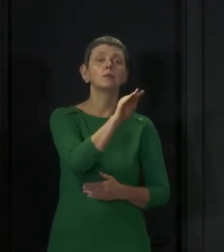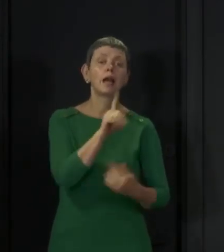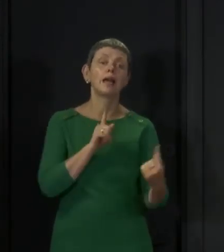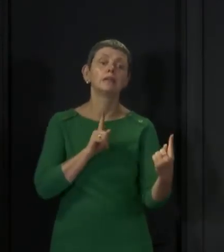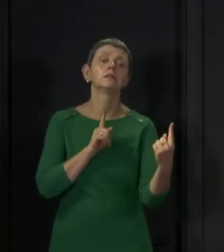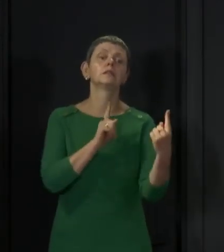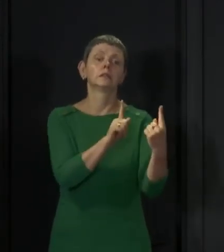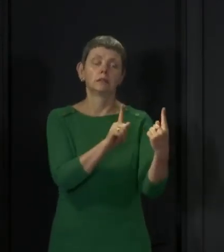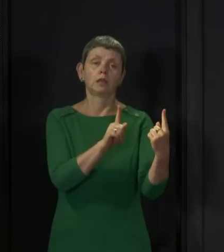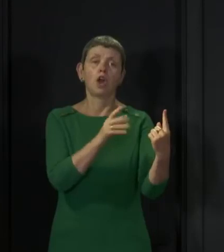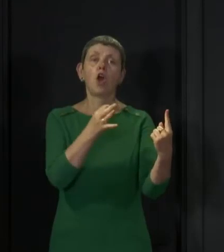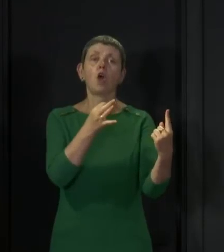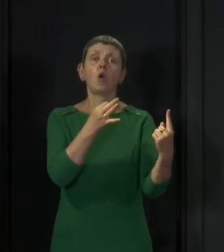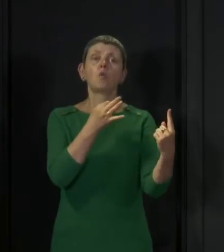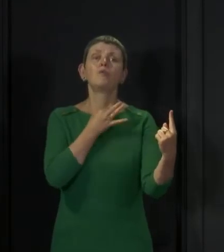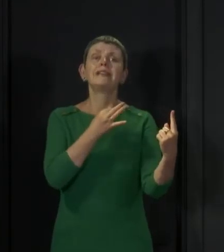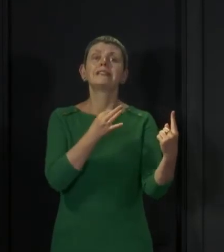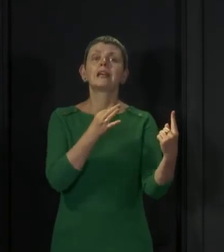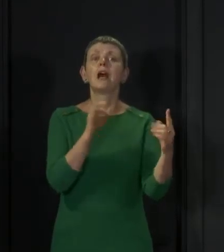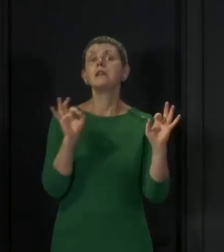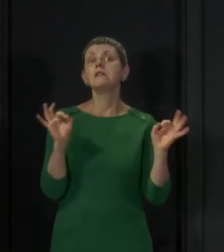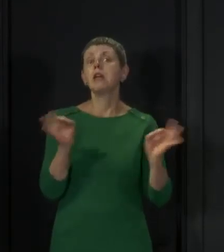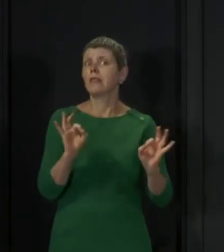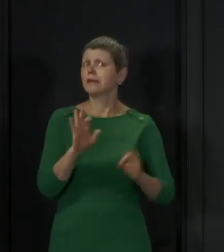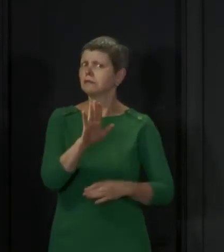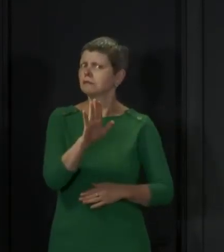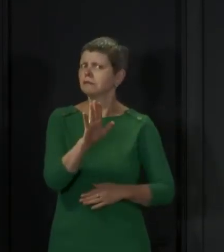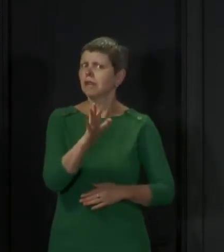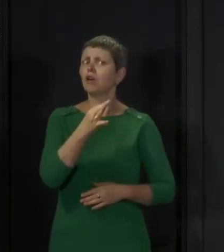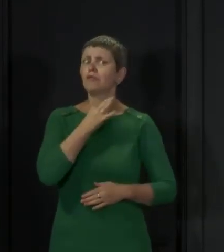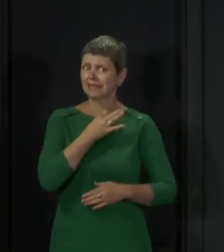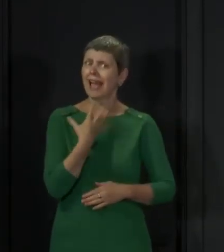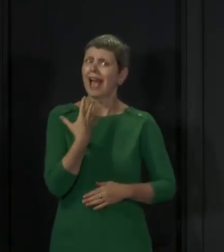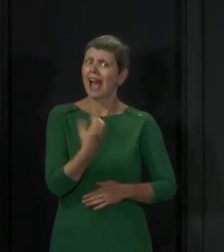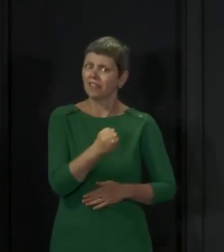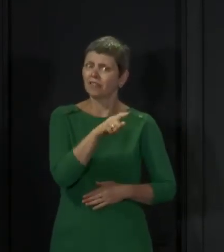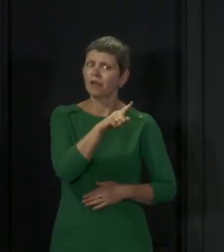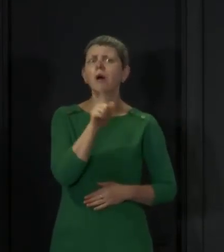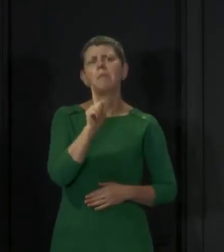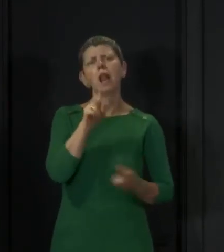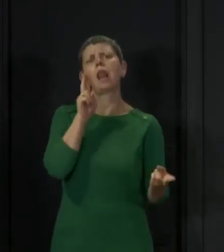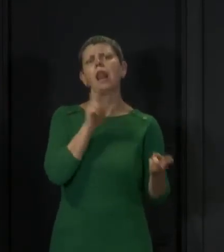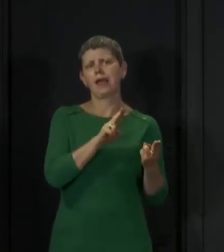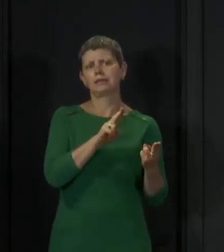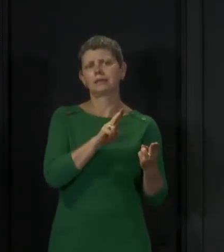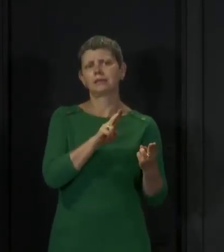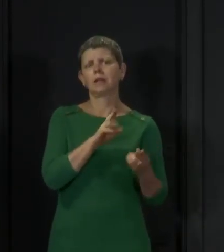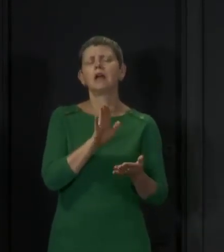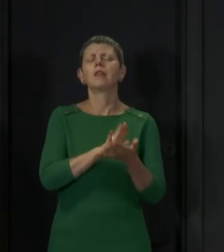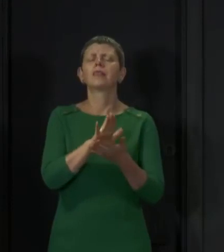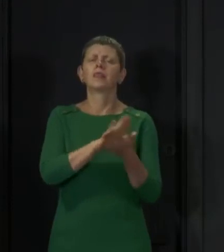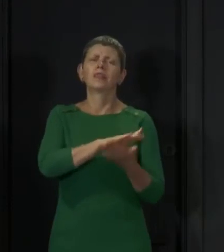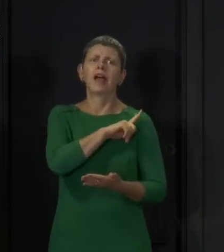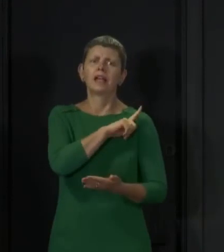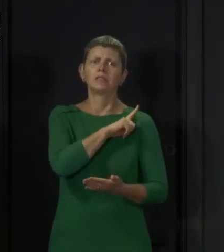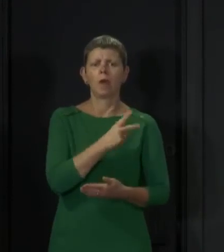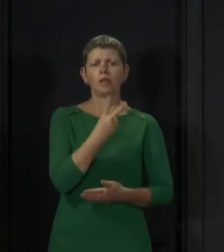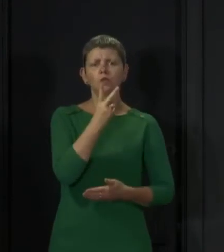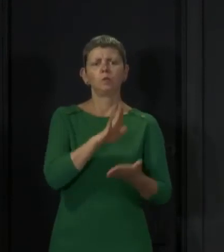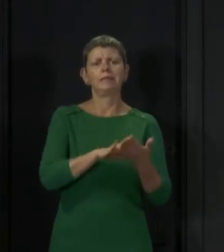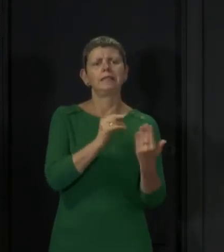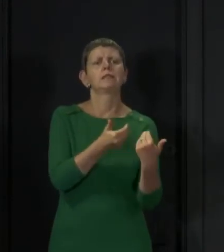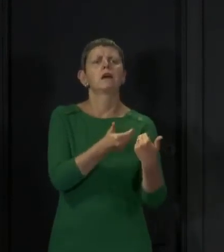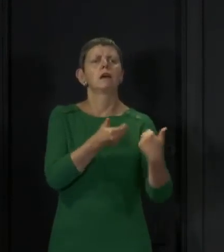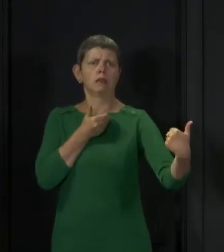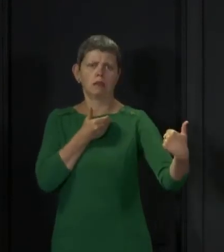lower, it's not absolutely zero. So that means if you do meet outdoors, you must not get within two metres of members of